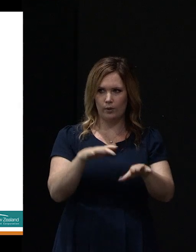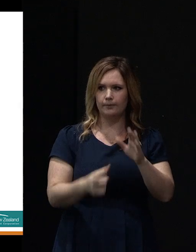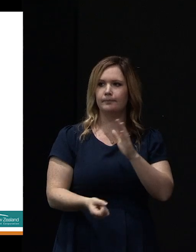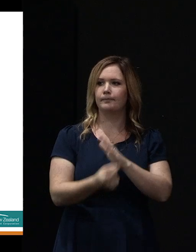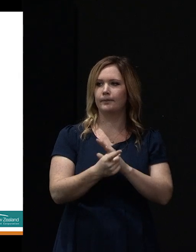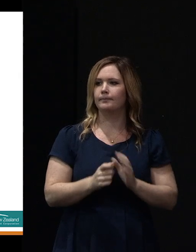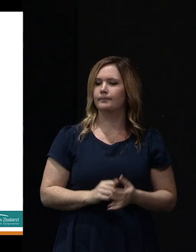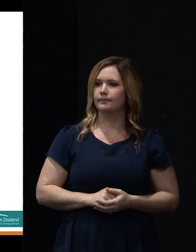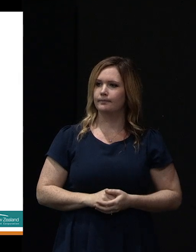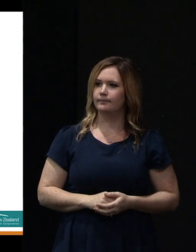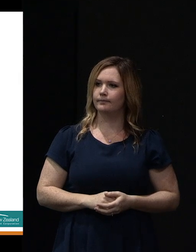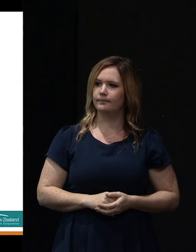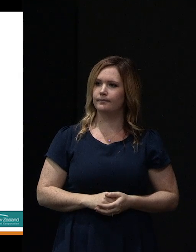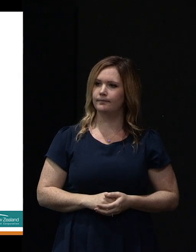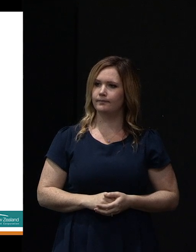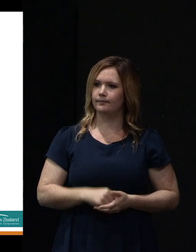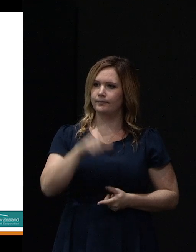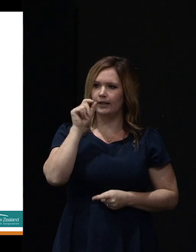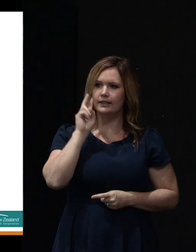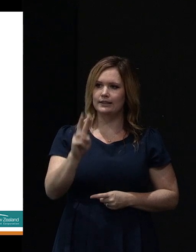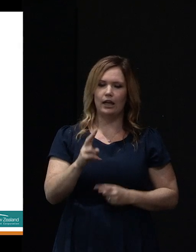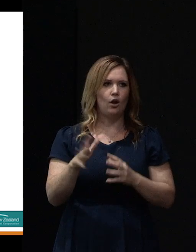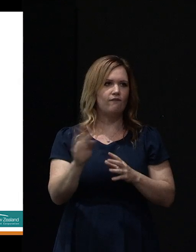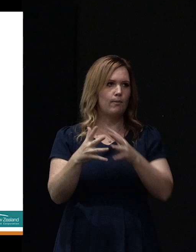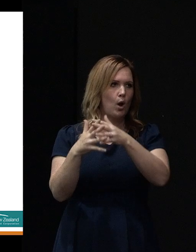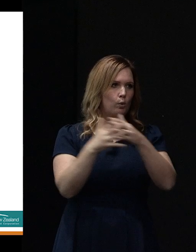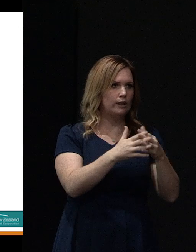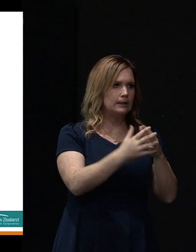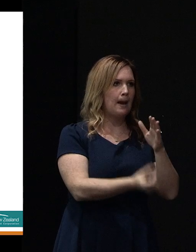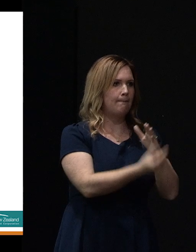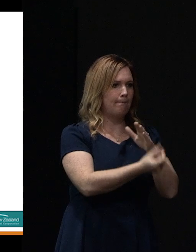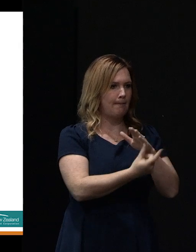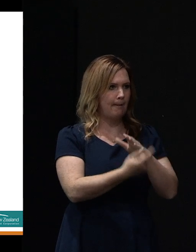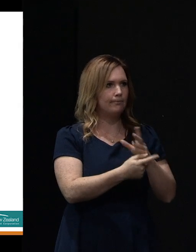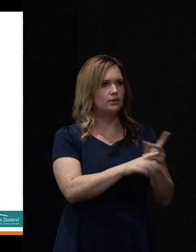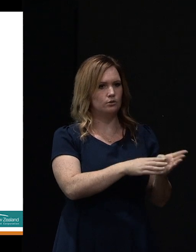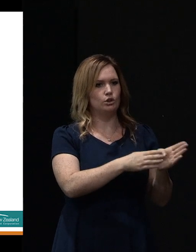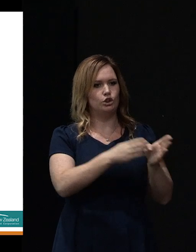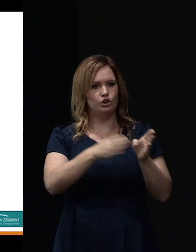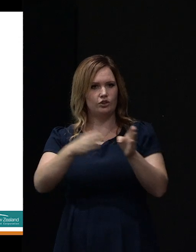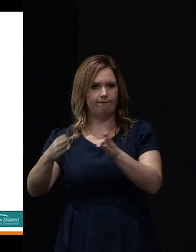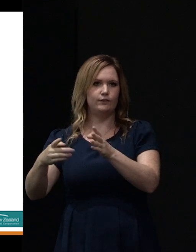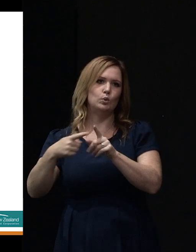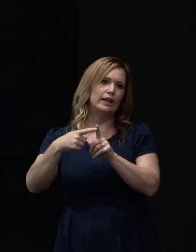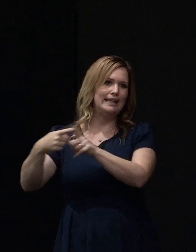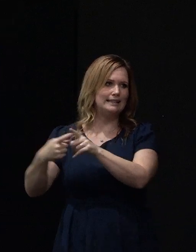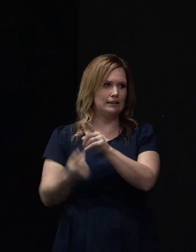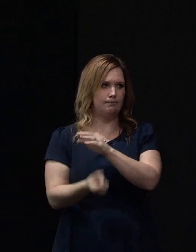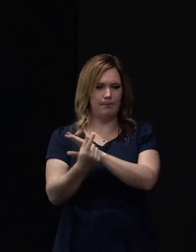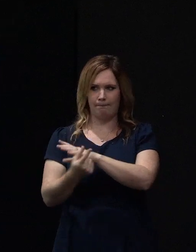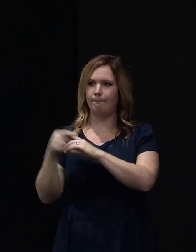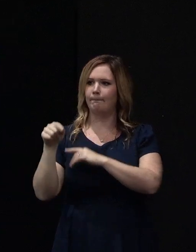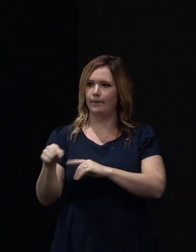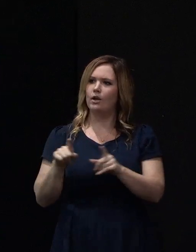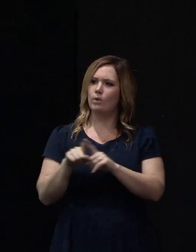as we see the progression from west to east of the main sort of seismic activity, and most of it centred on the